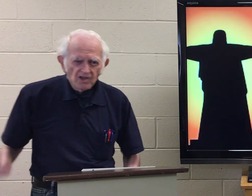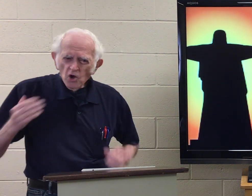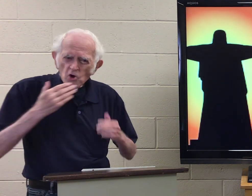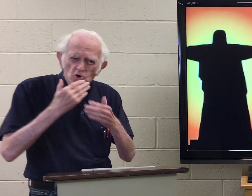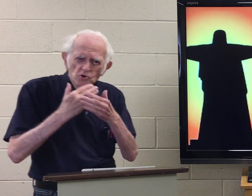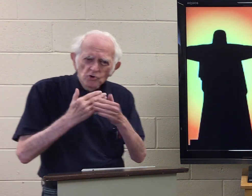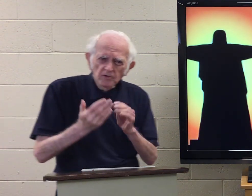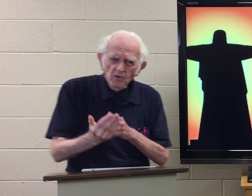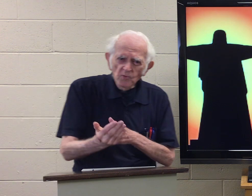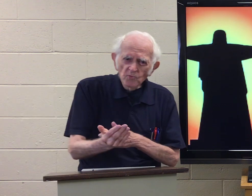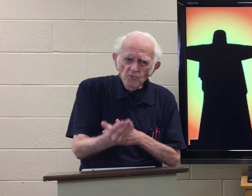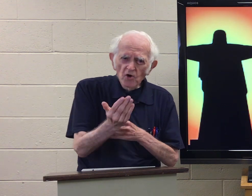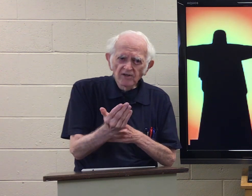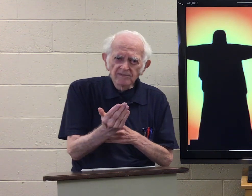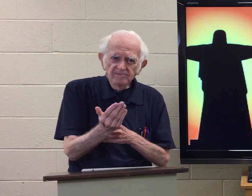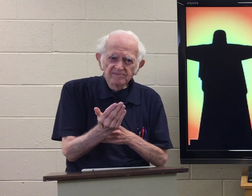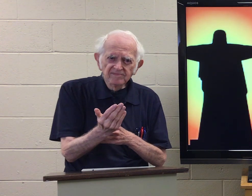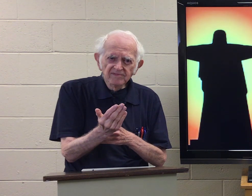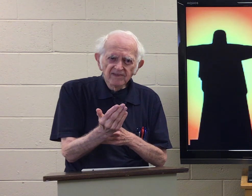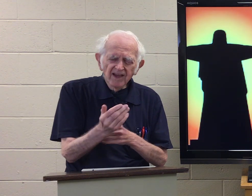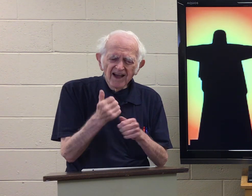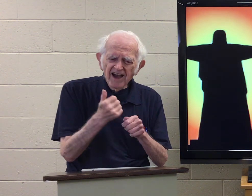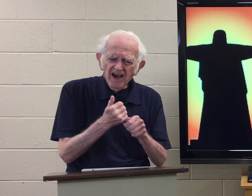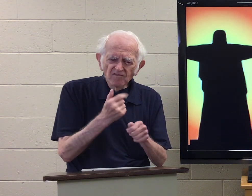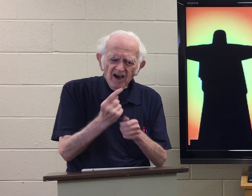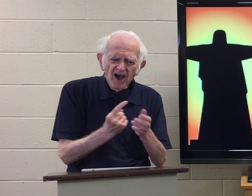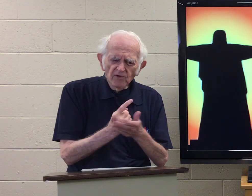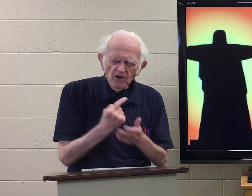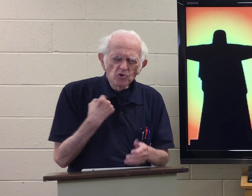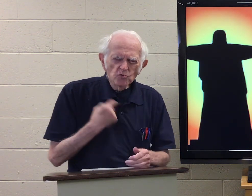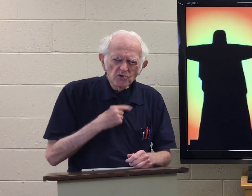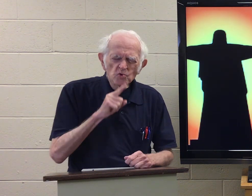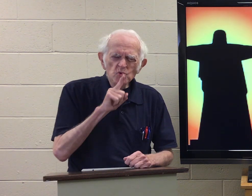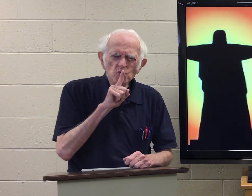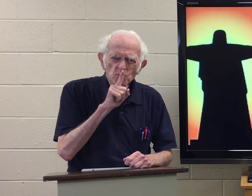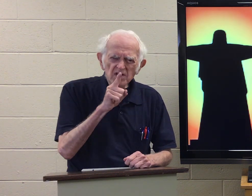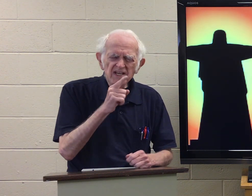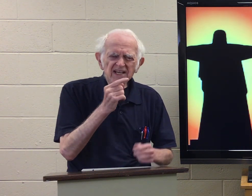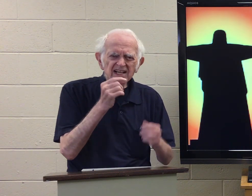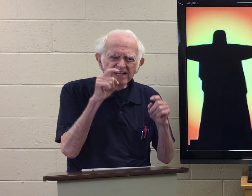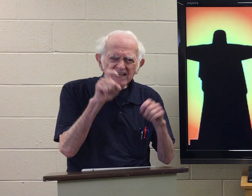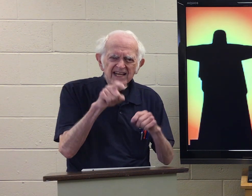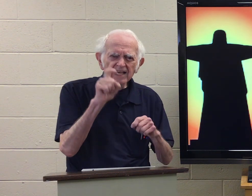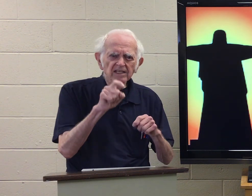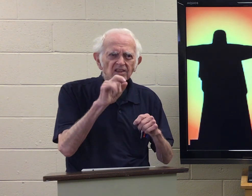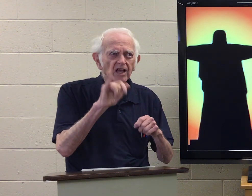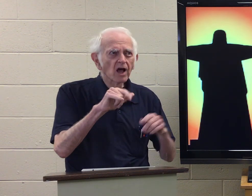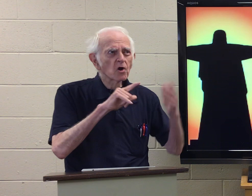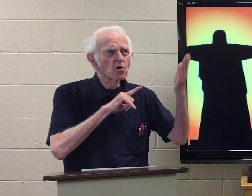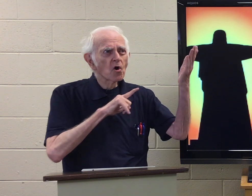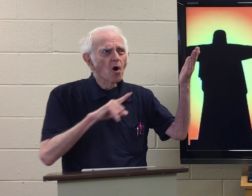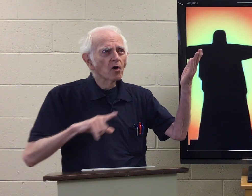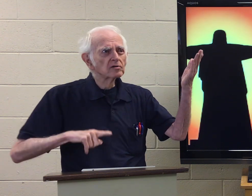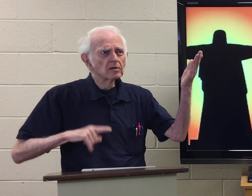Good morning. Amen. Every hour, we truly need the Lord.